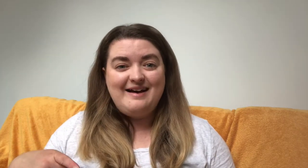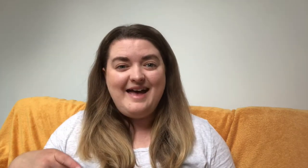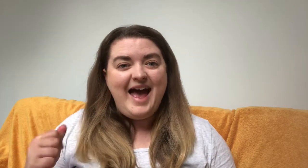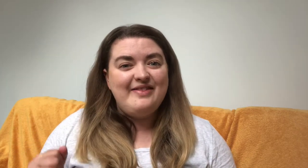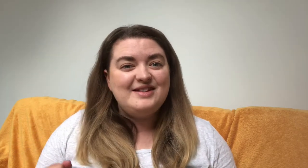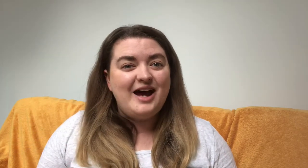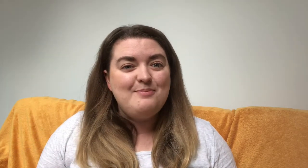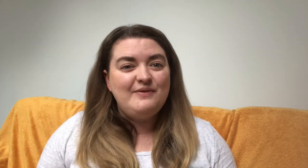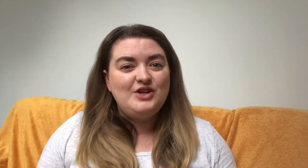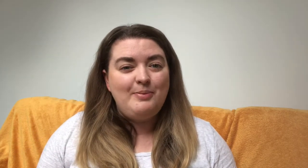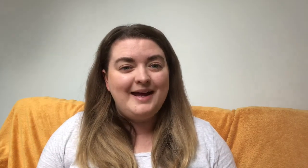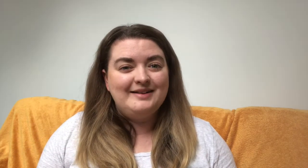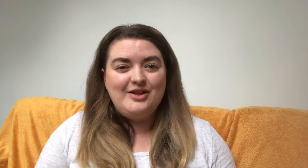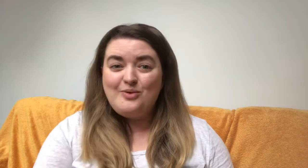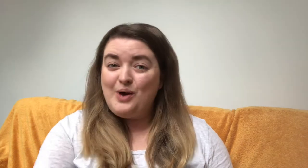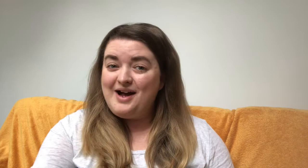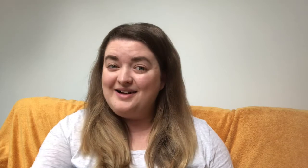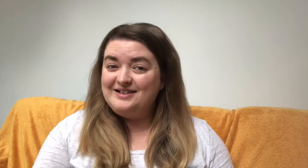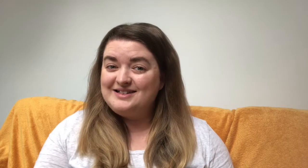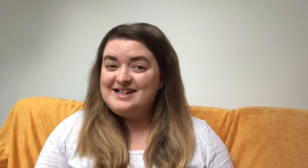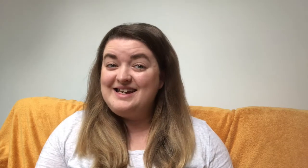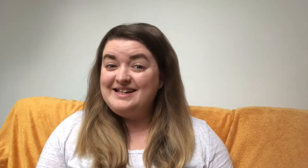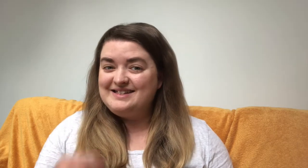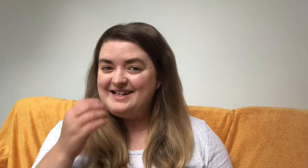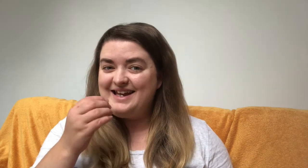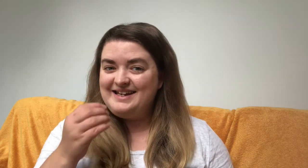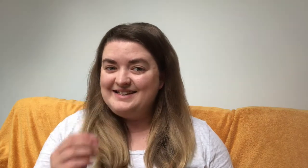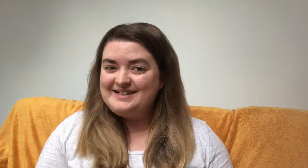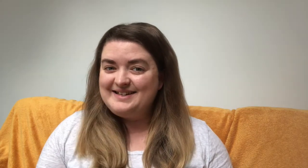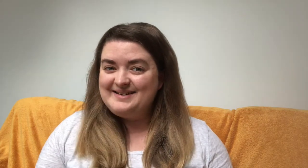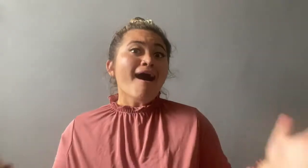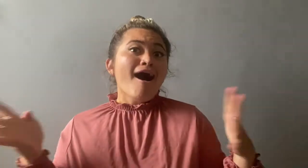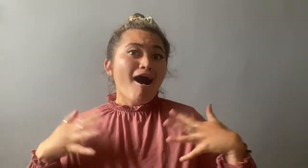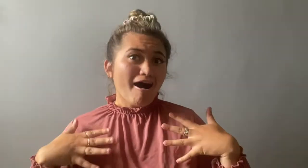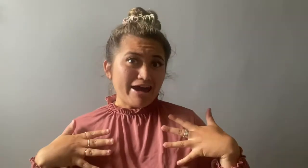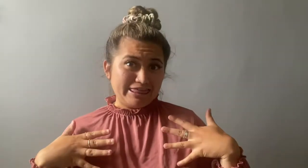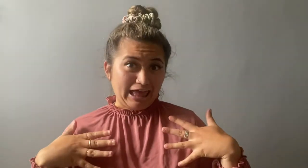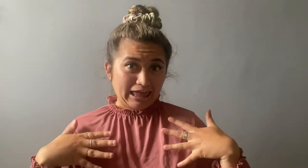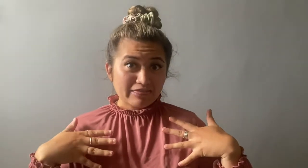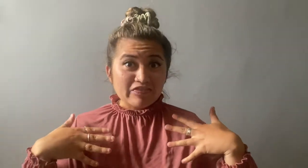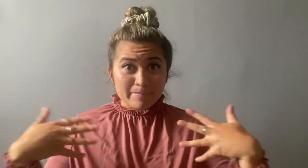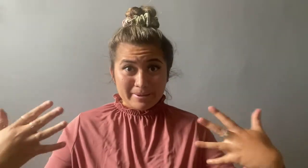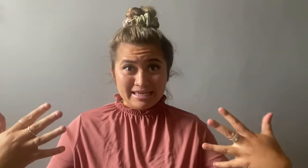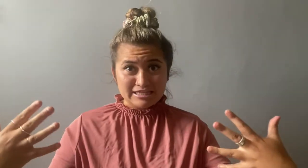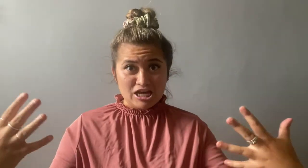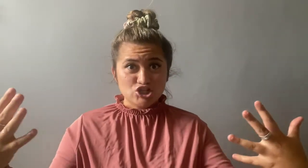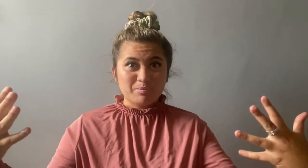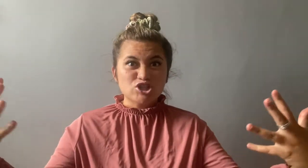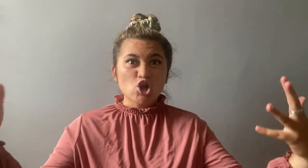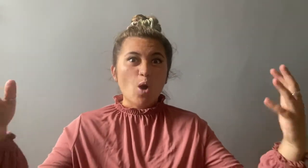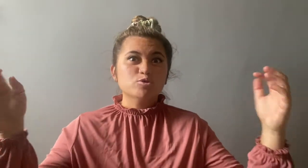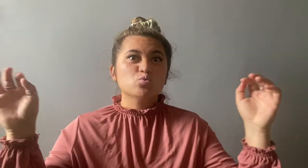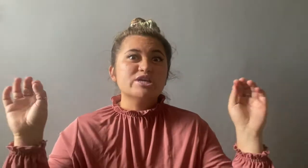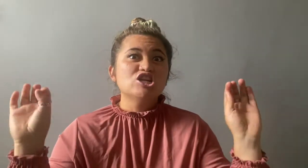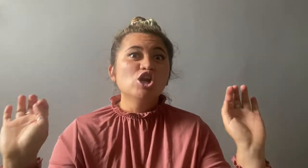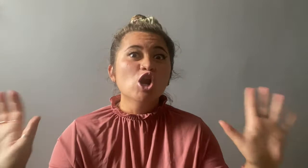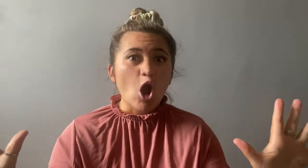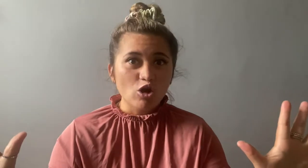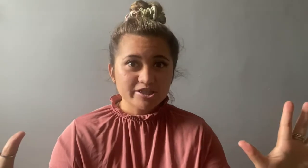And the type of topping that the world needs to eat. I think that the pizza should be topped with lots